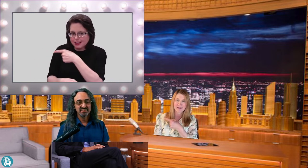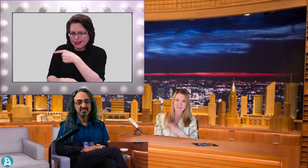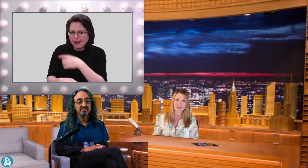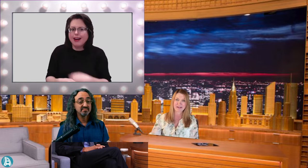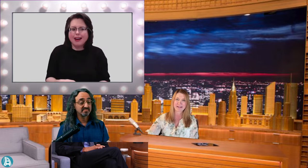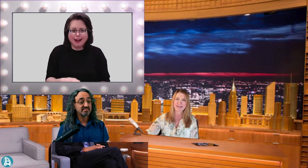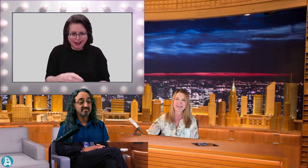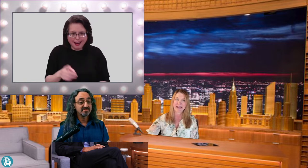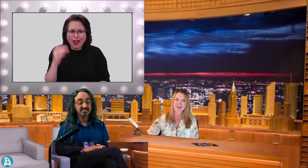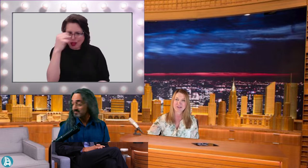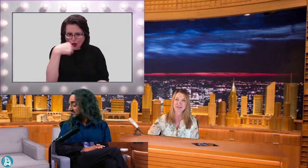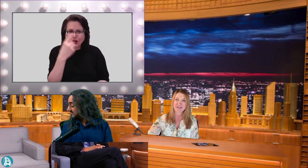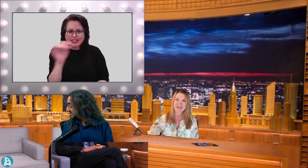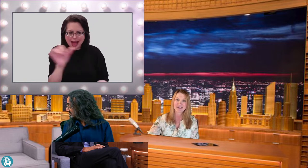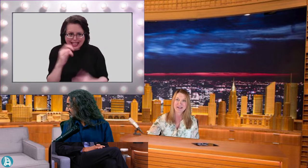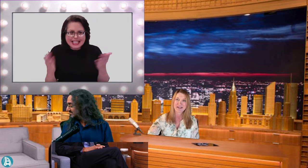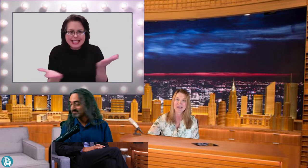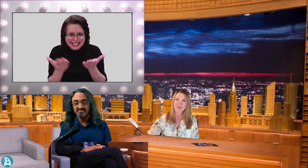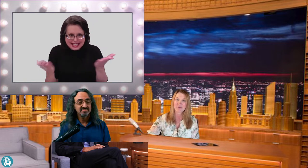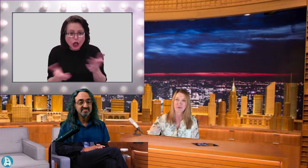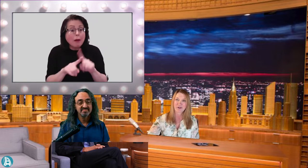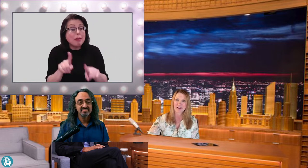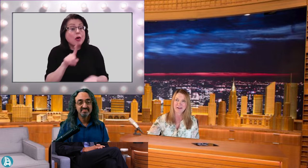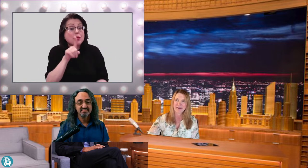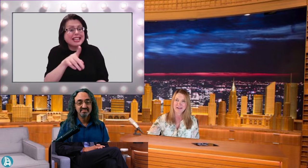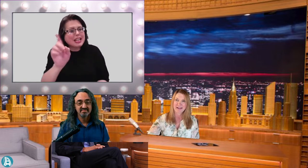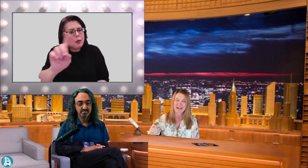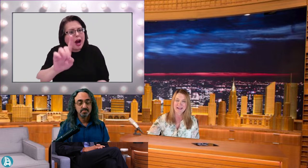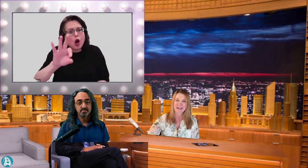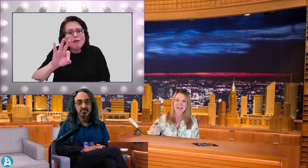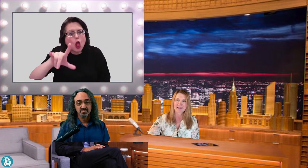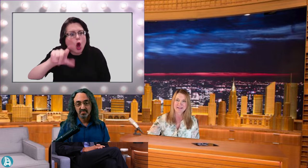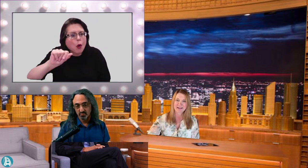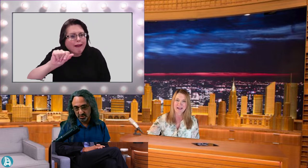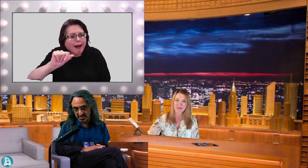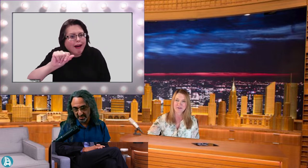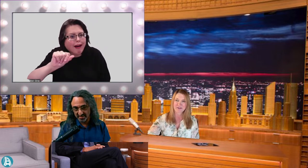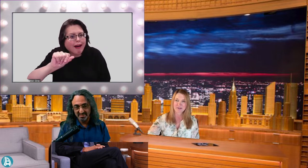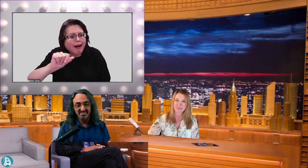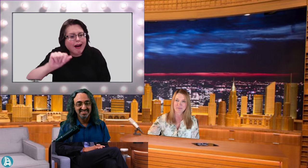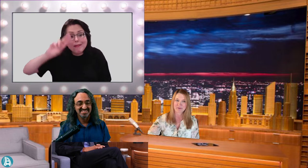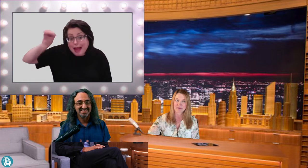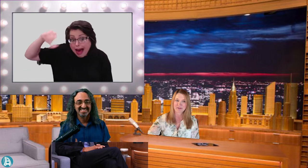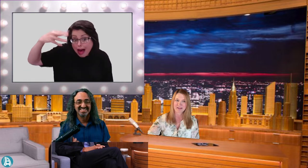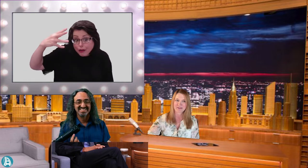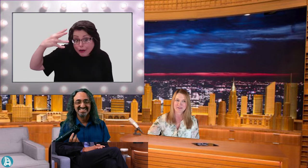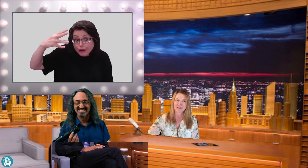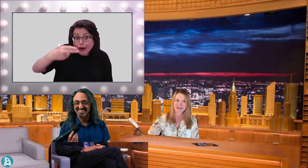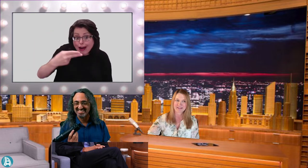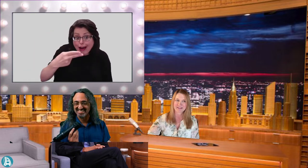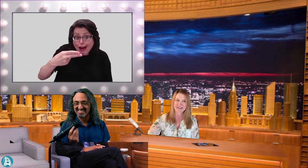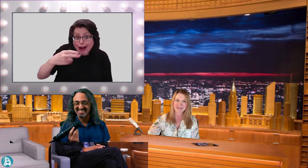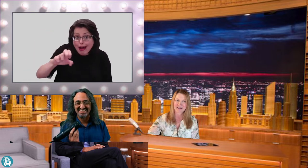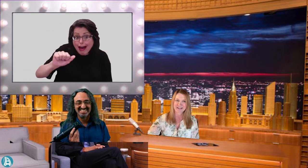me, but he is actually in Florida. We're cheating. Heather, yes, cheating.